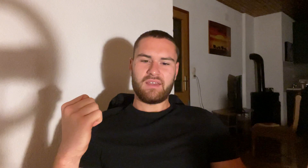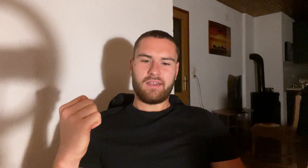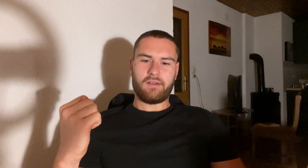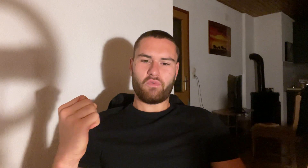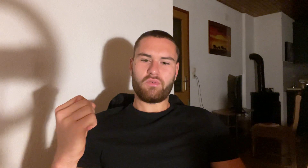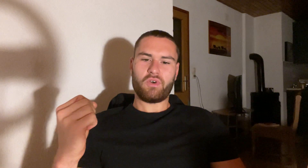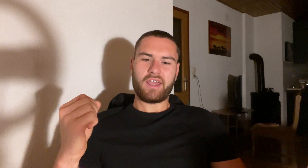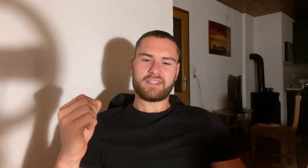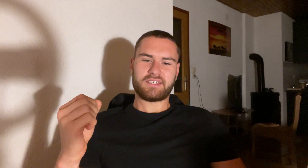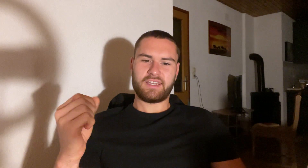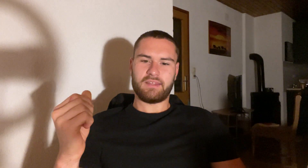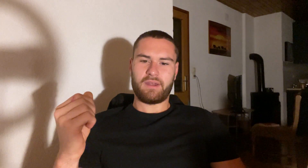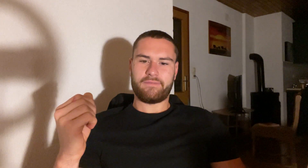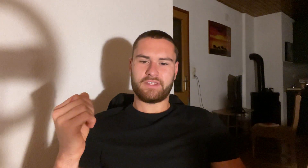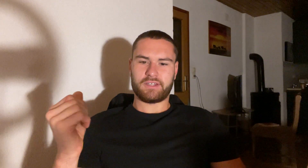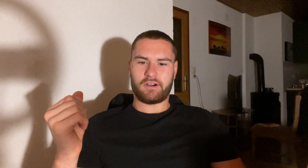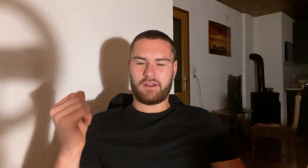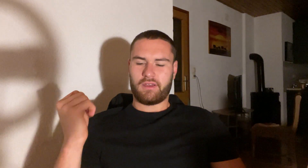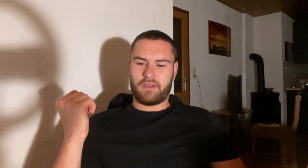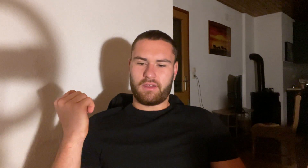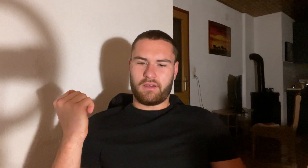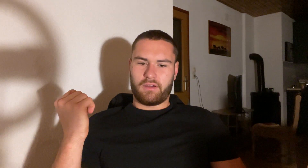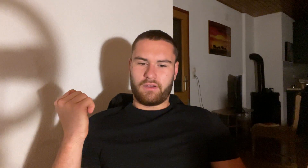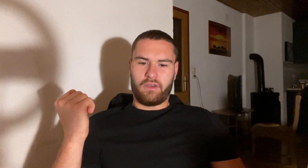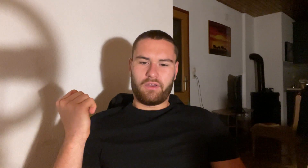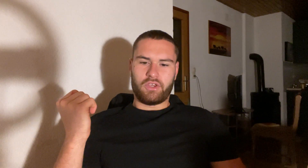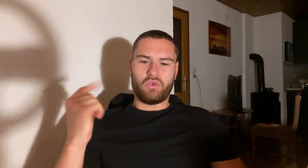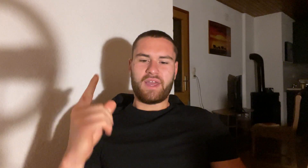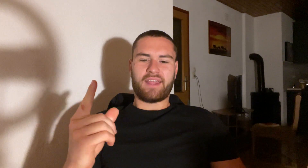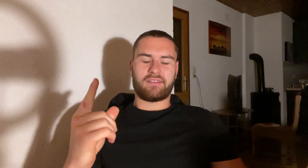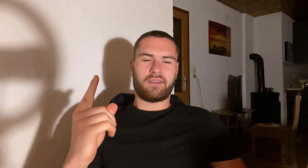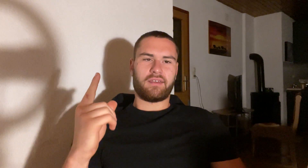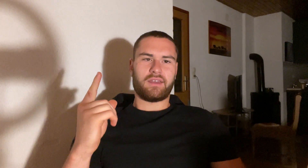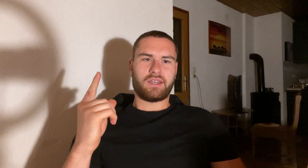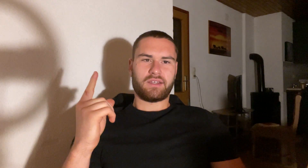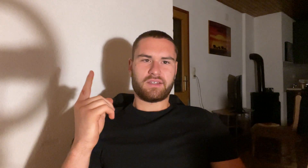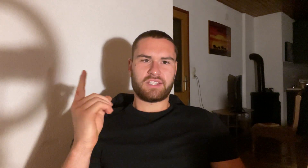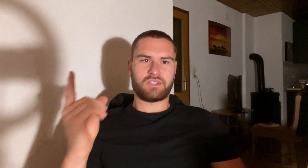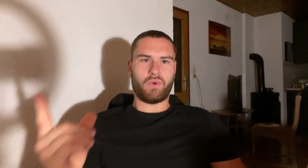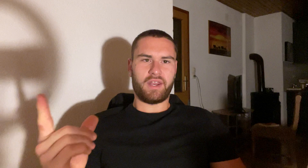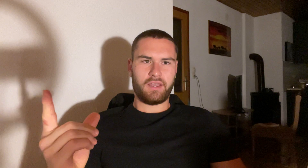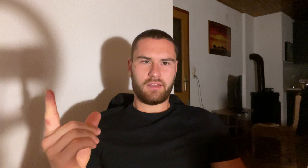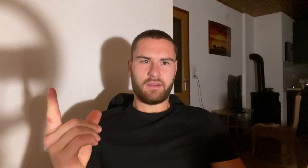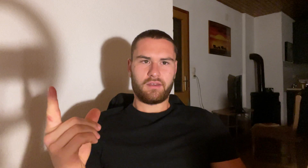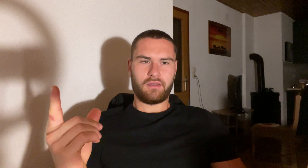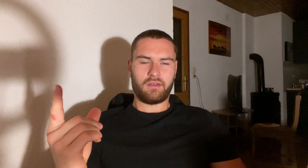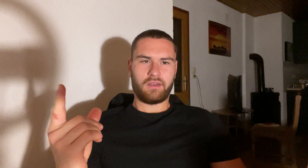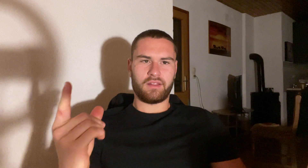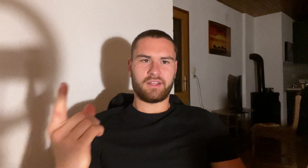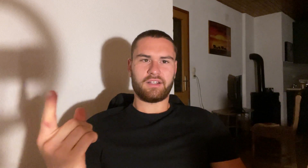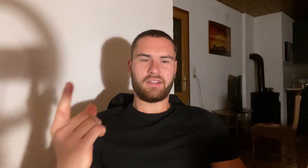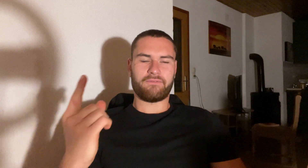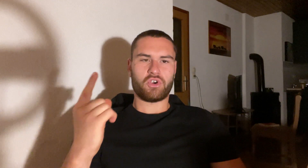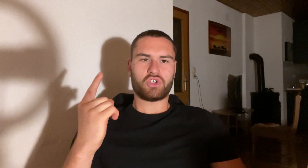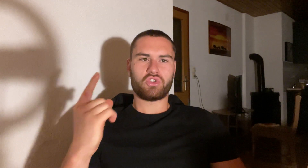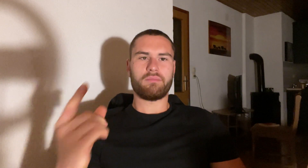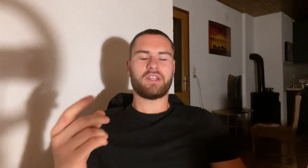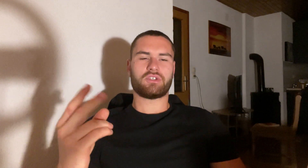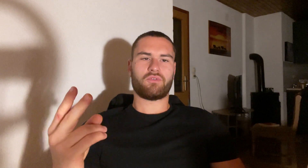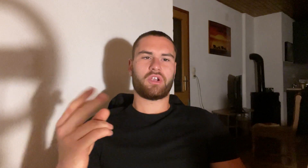What I can say the benefits are you get sweaty in literally the first two minutes of working